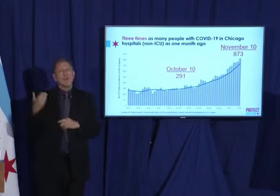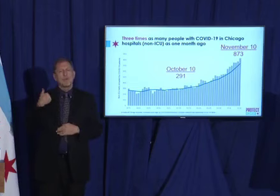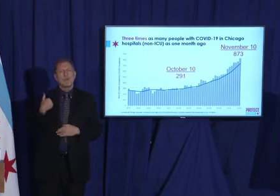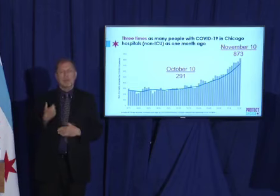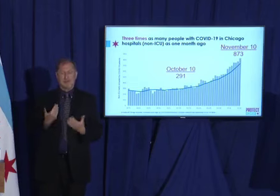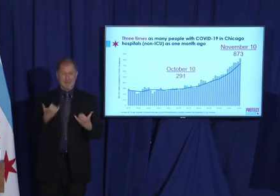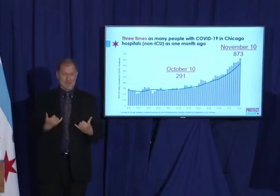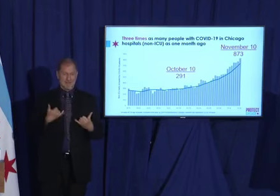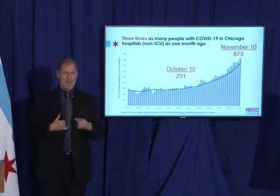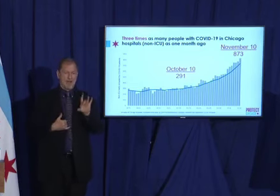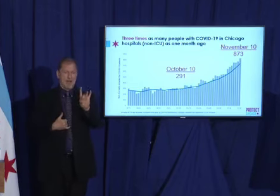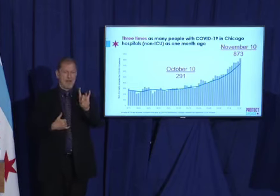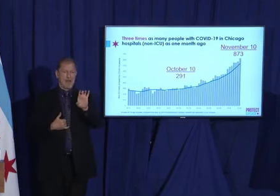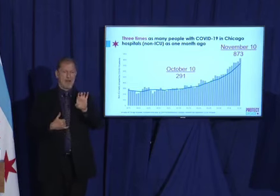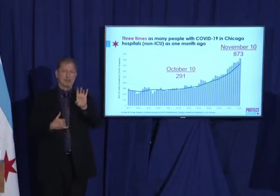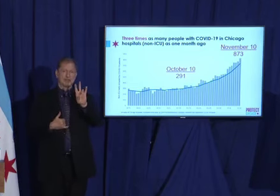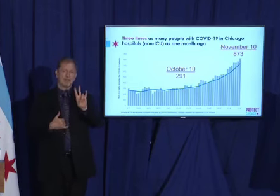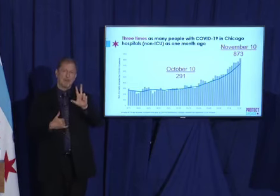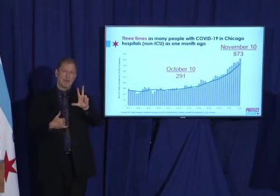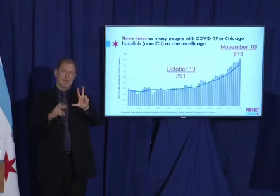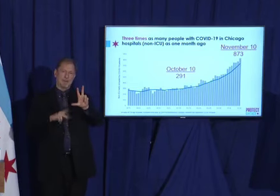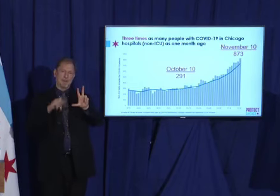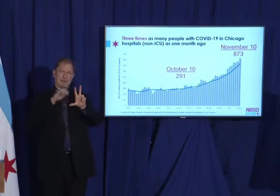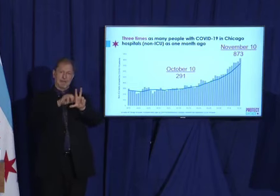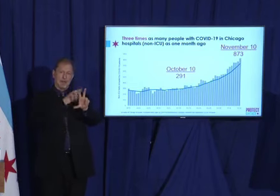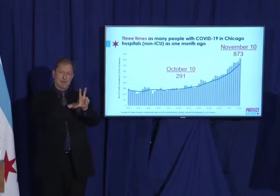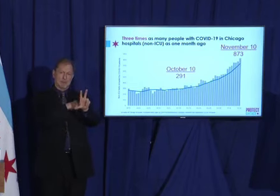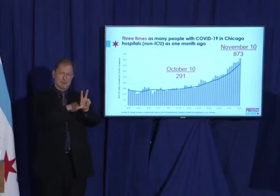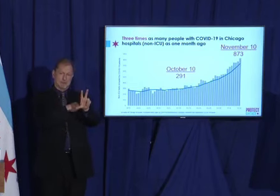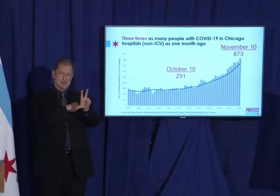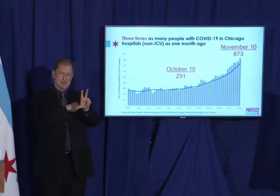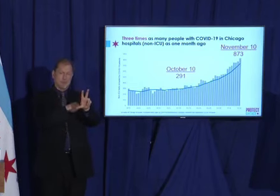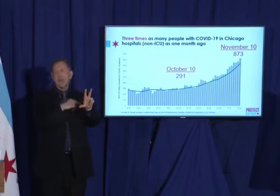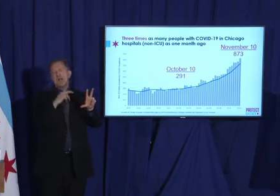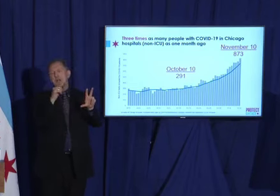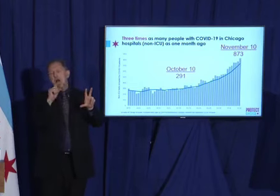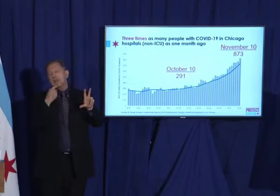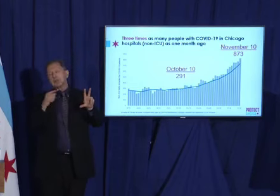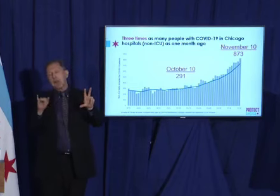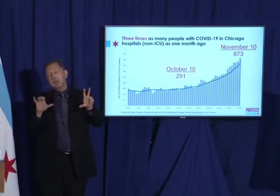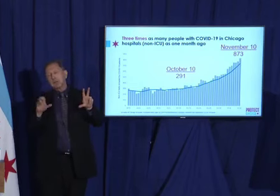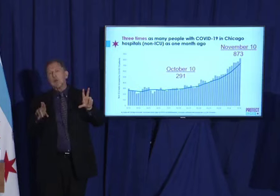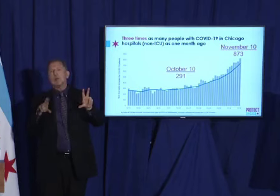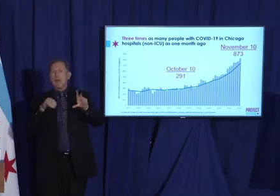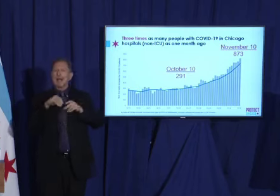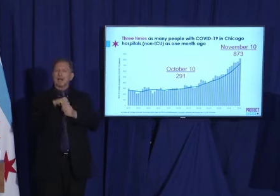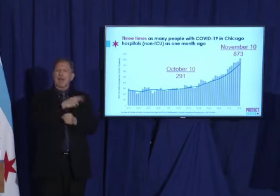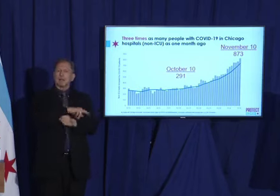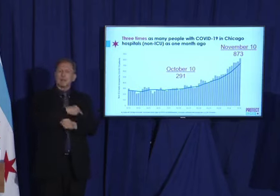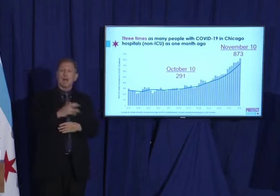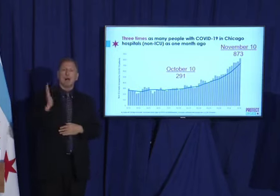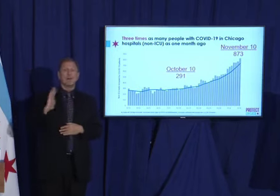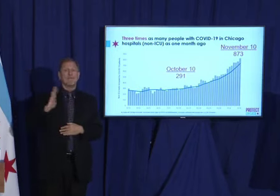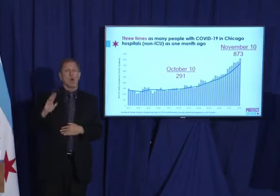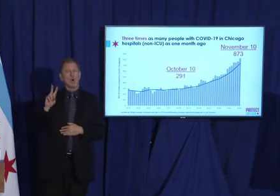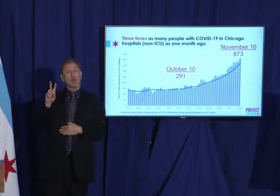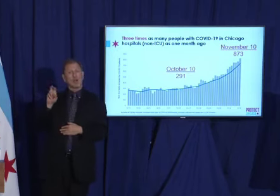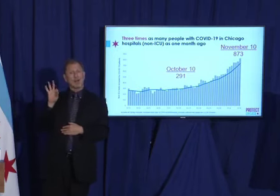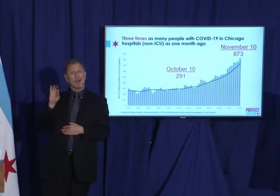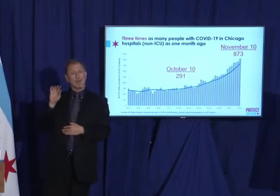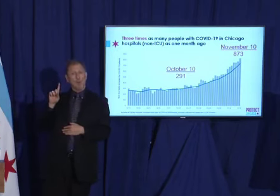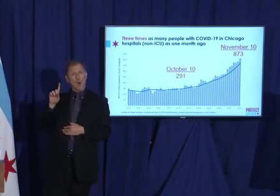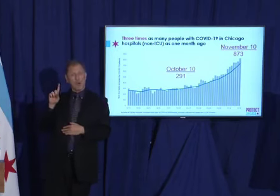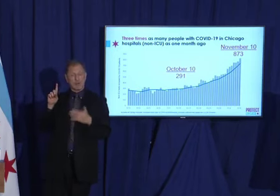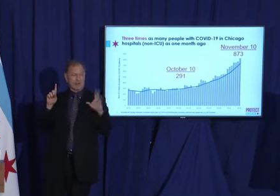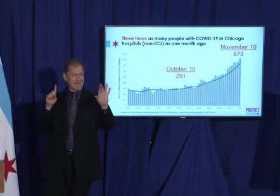people right now, not in the ICU, but in a Chicago hospital compared to just 291 a month ago. And again,